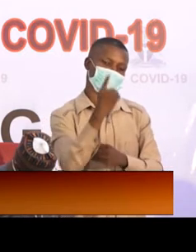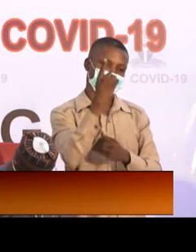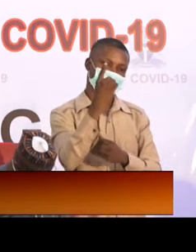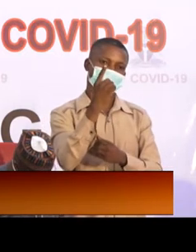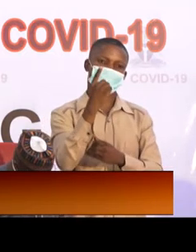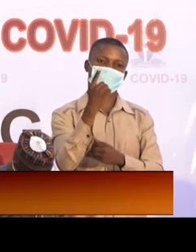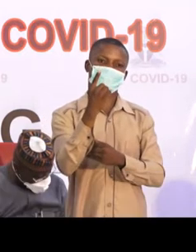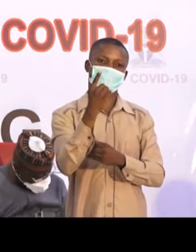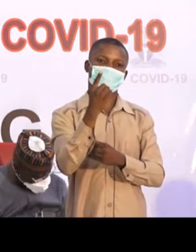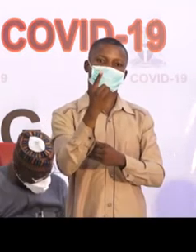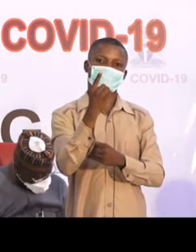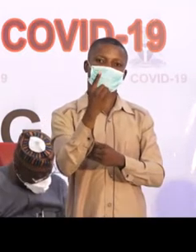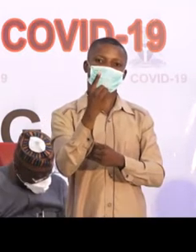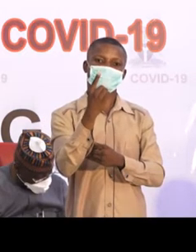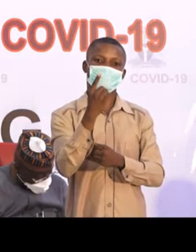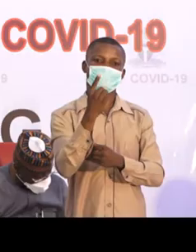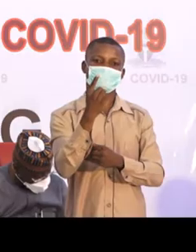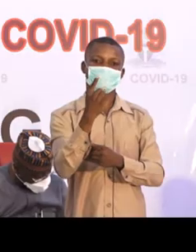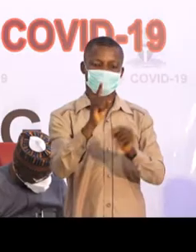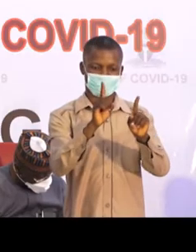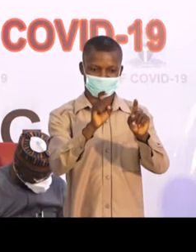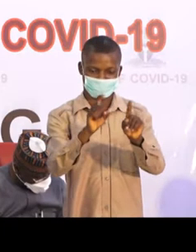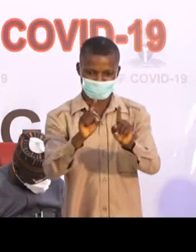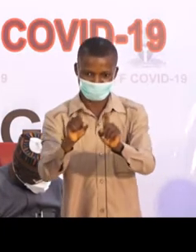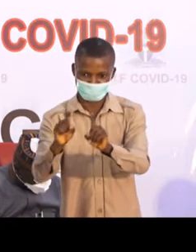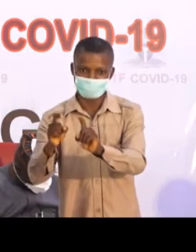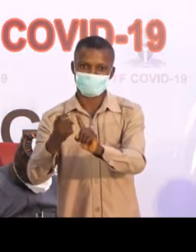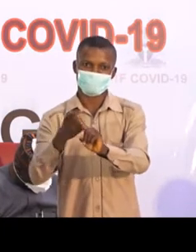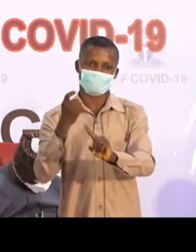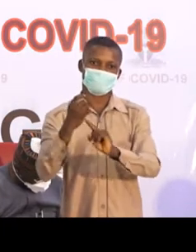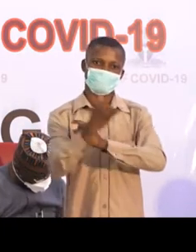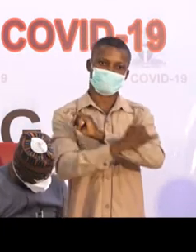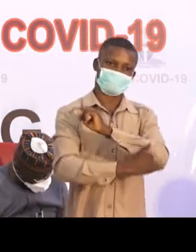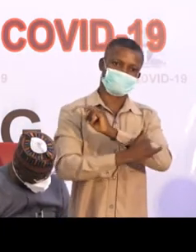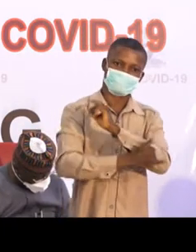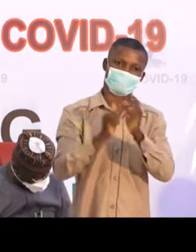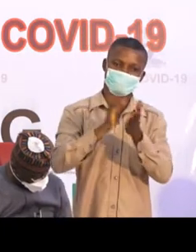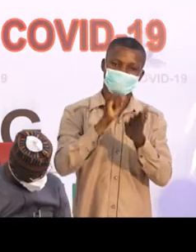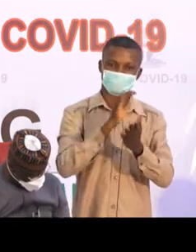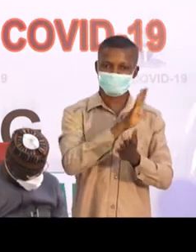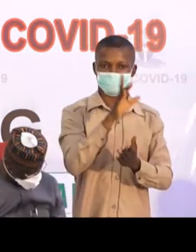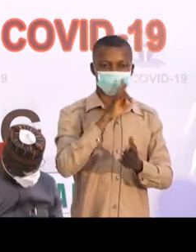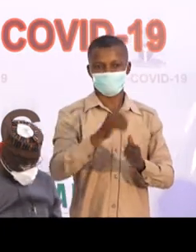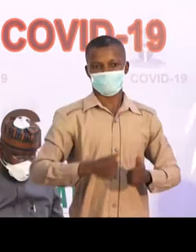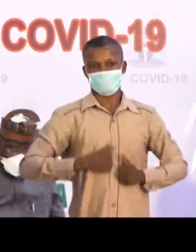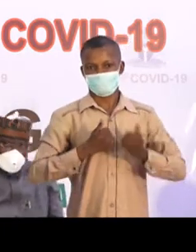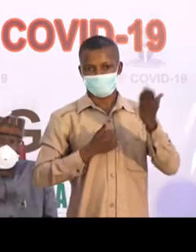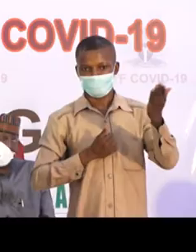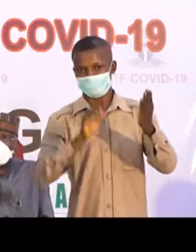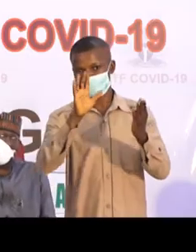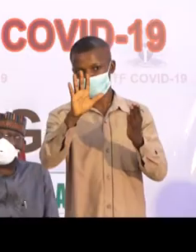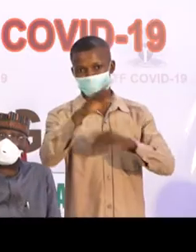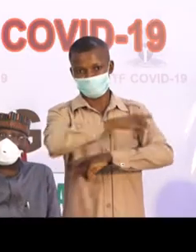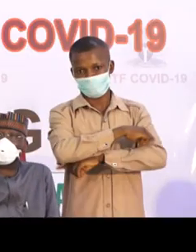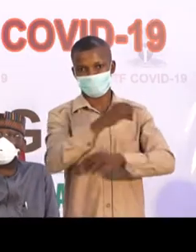undergo a test from the country that they're leaving from at least five days